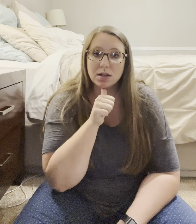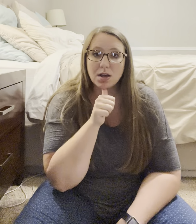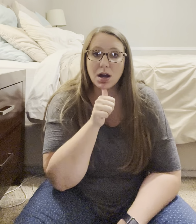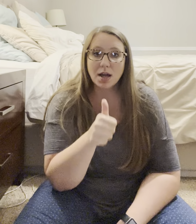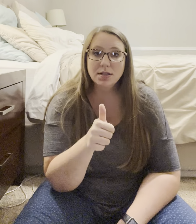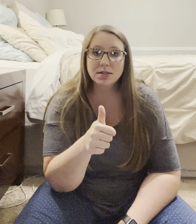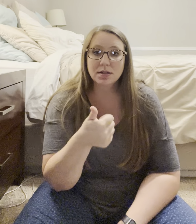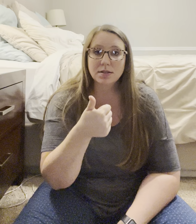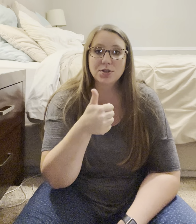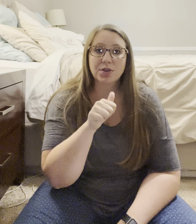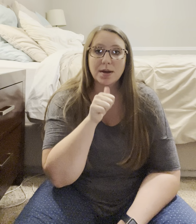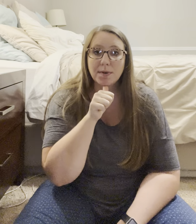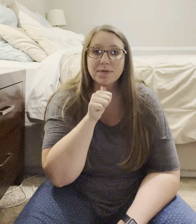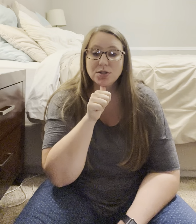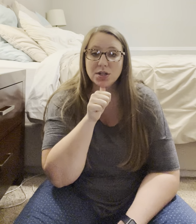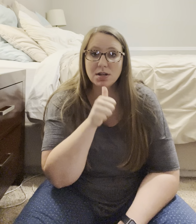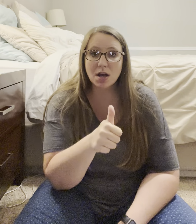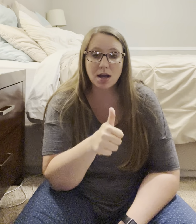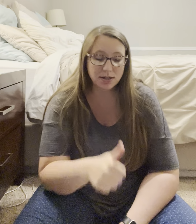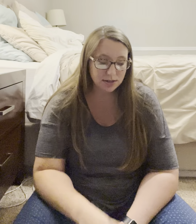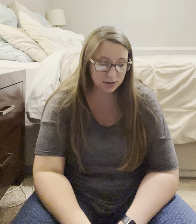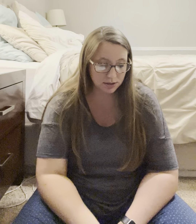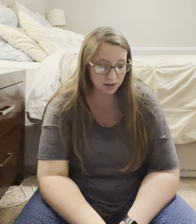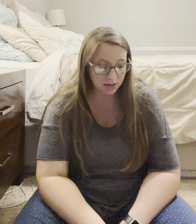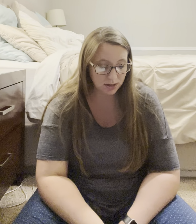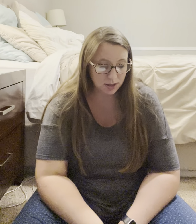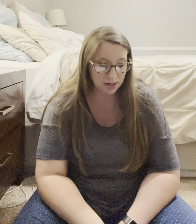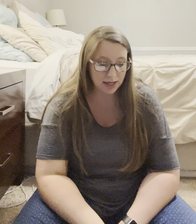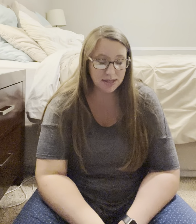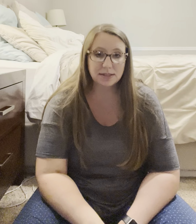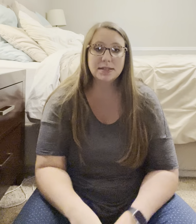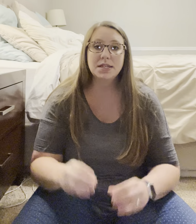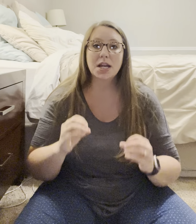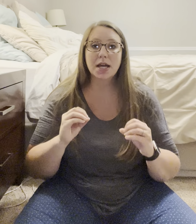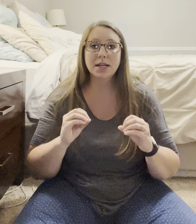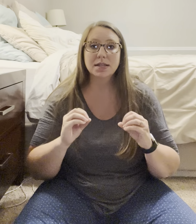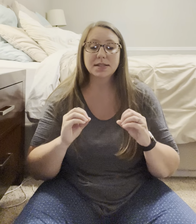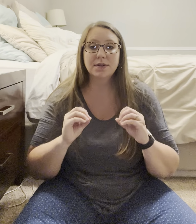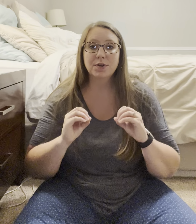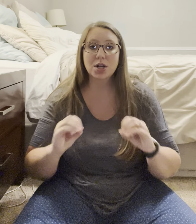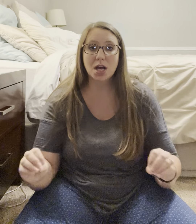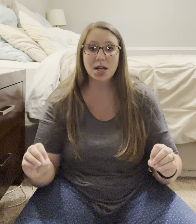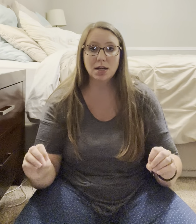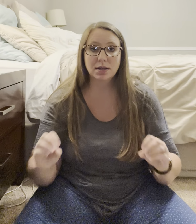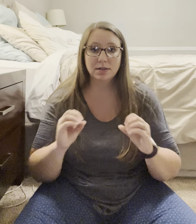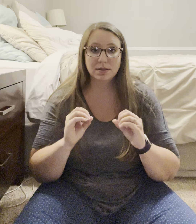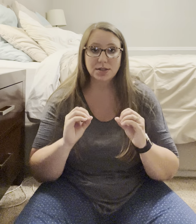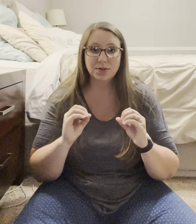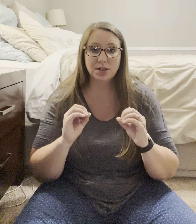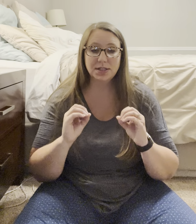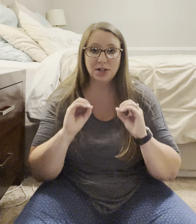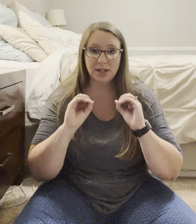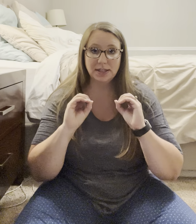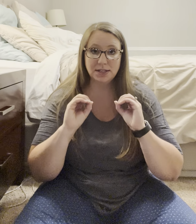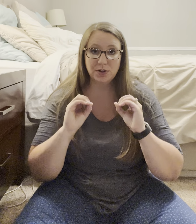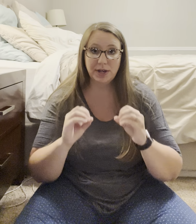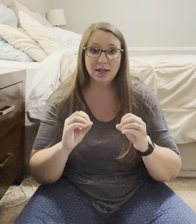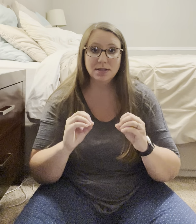Not. It's your thumb off the chin. Not. And this is none. The sign for none. So it starts here like zero hands.